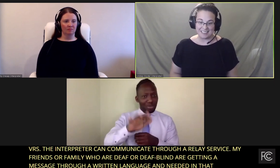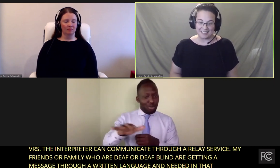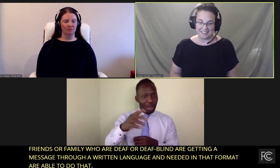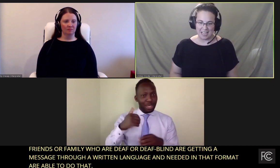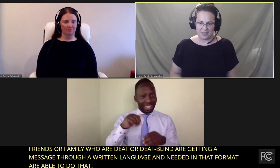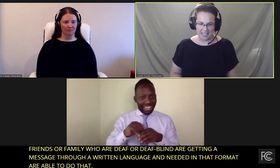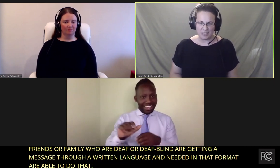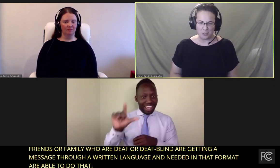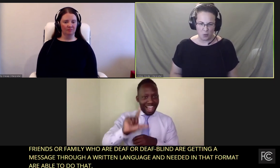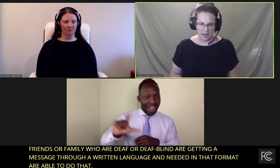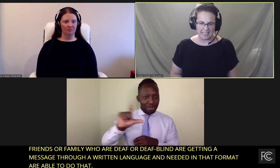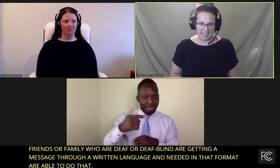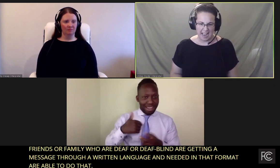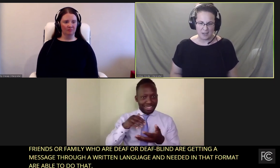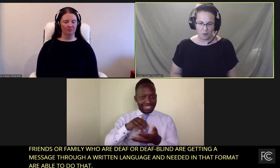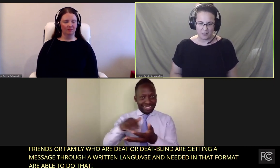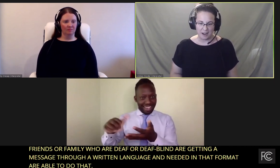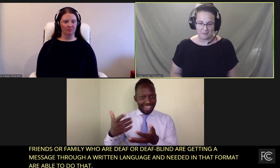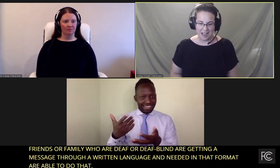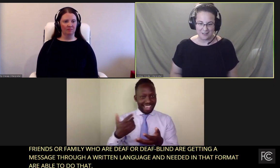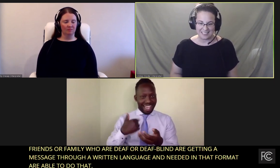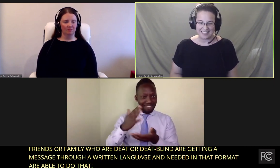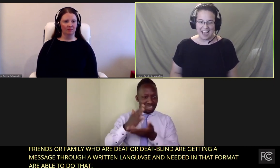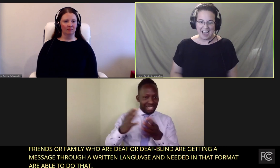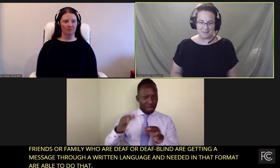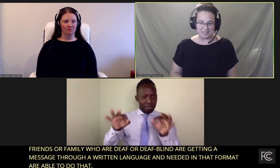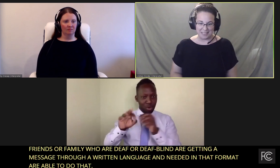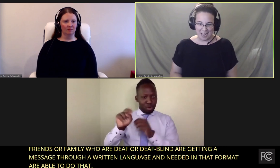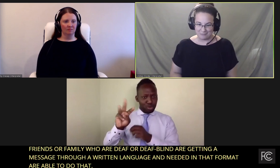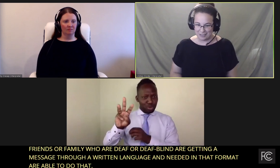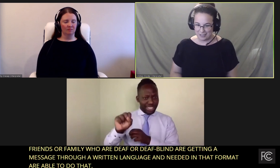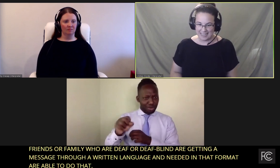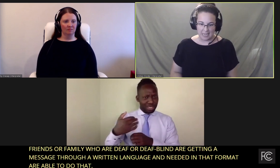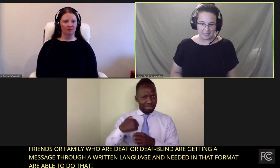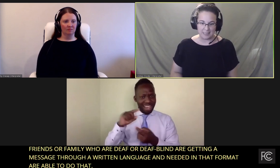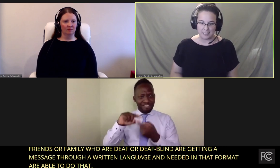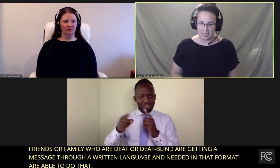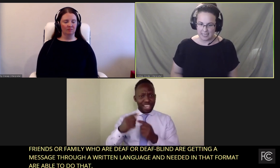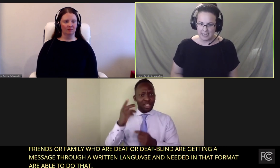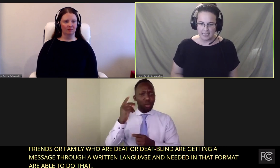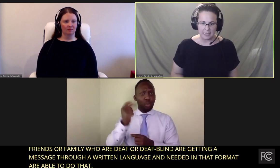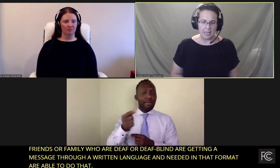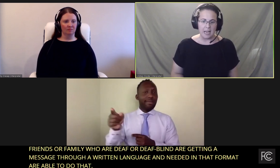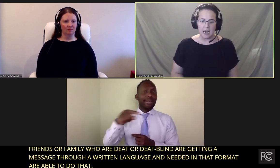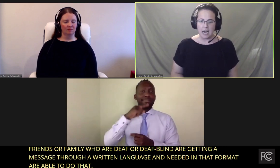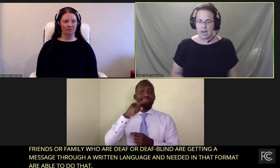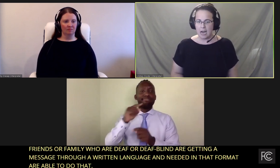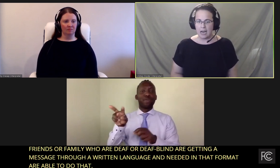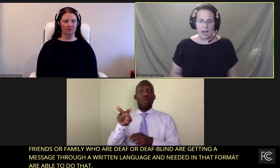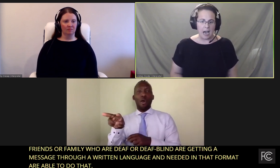I think in 2010 or thereabouts, I was in the library studying.